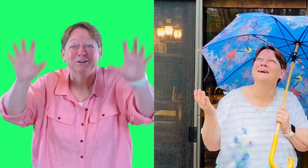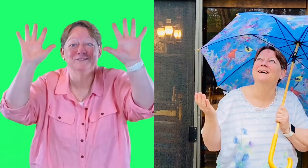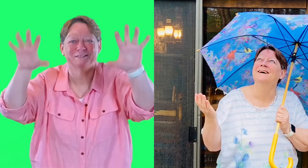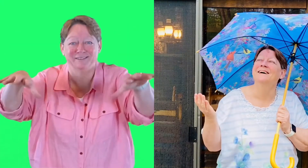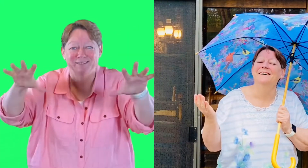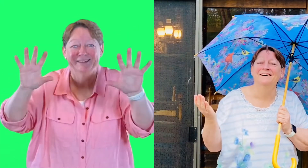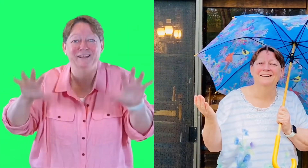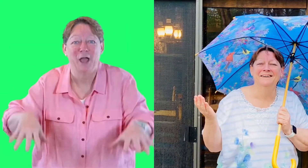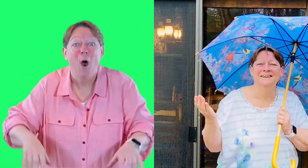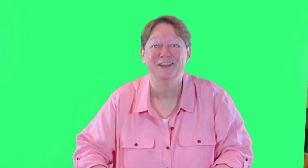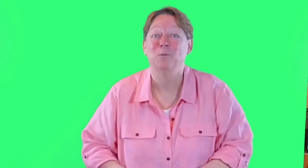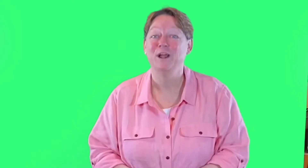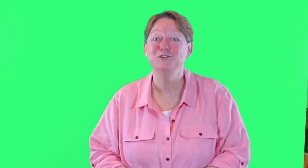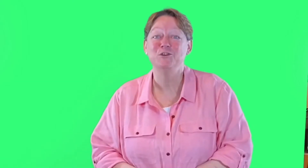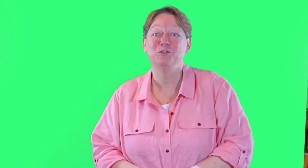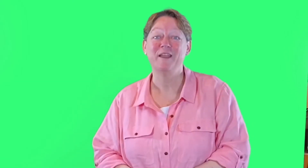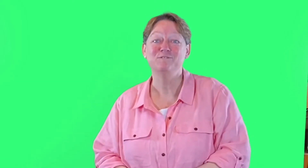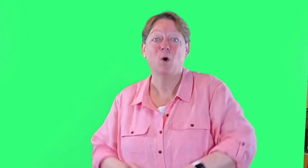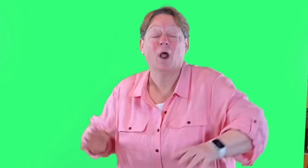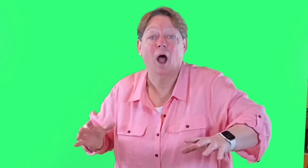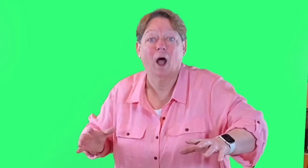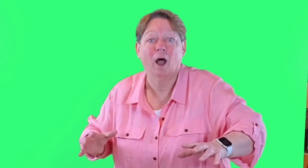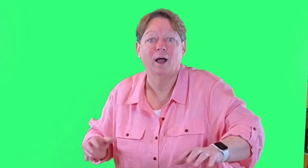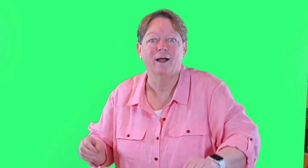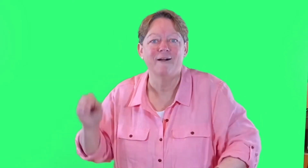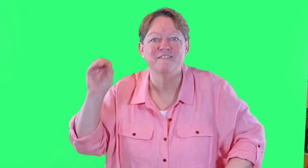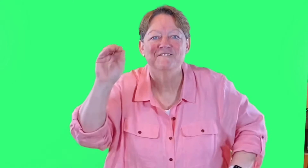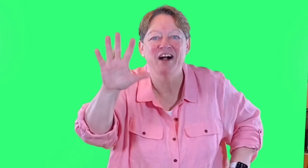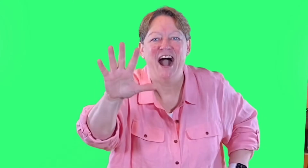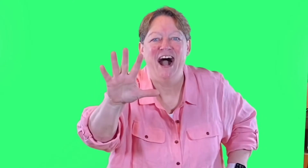One, two, three, four, five.